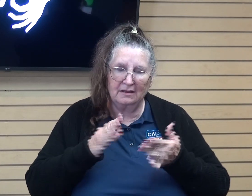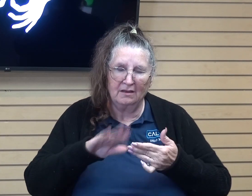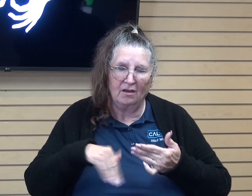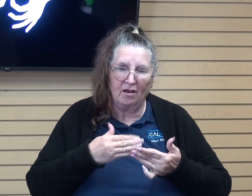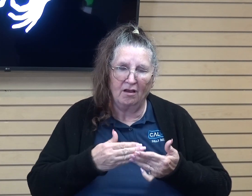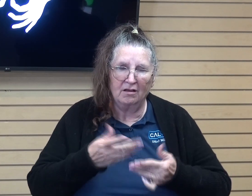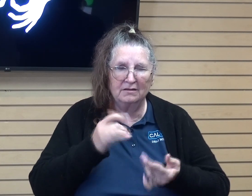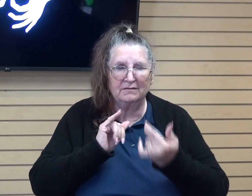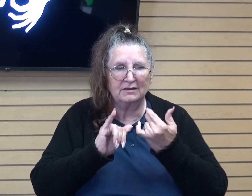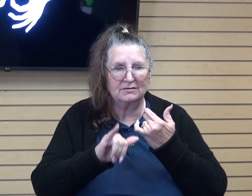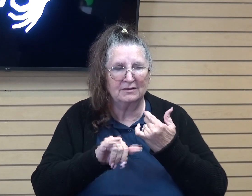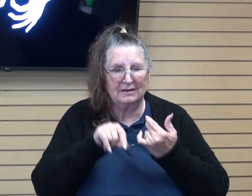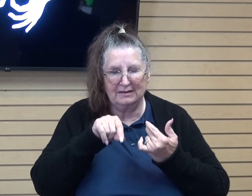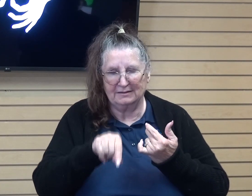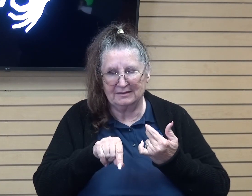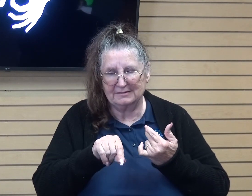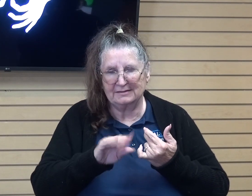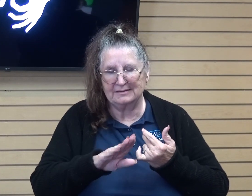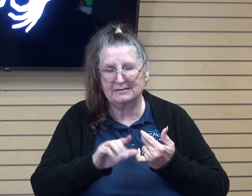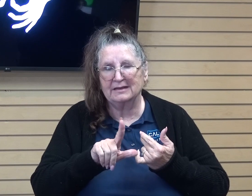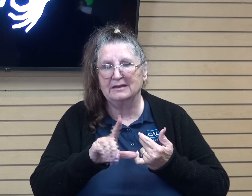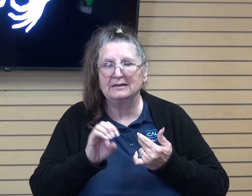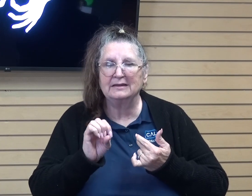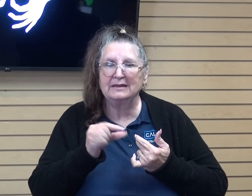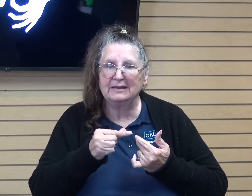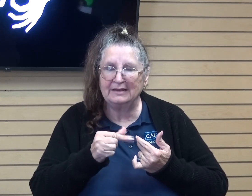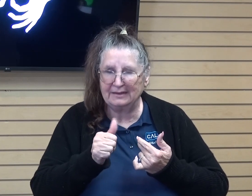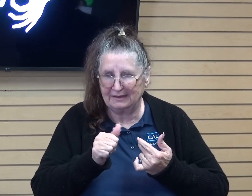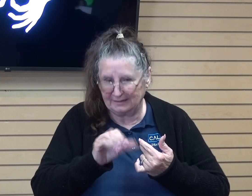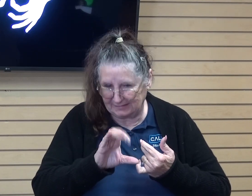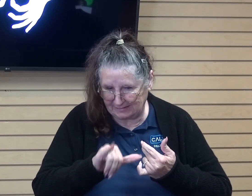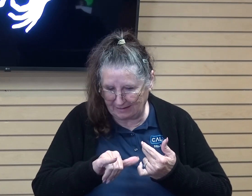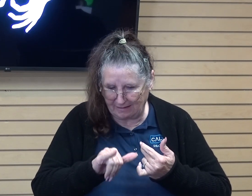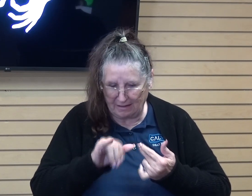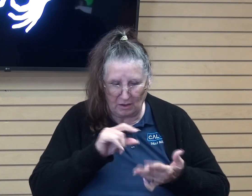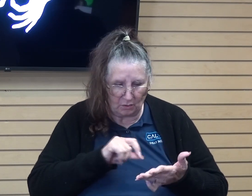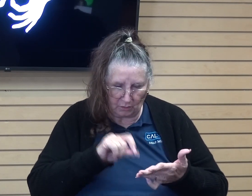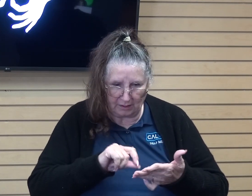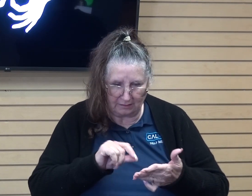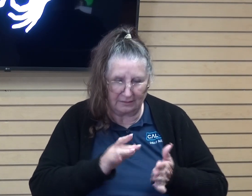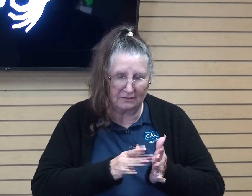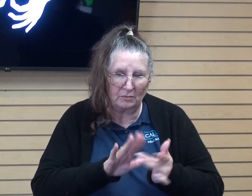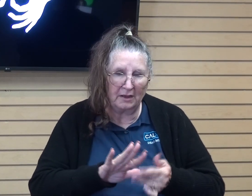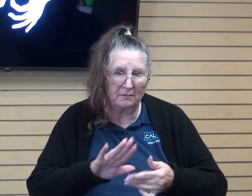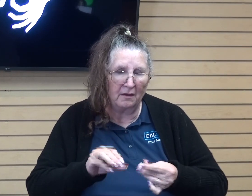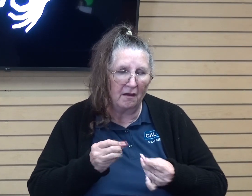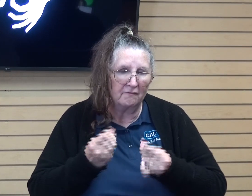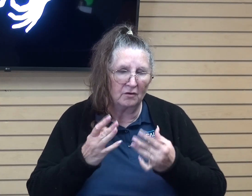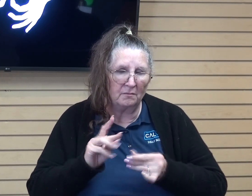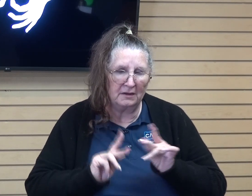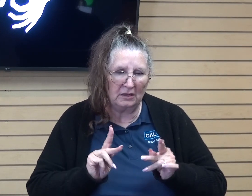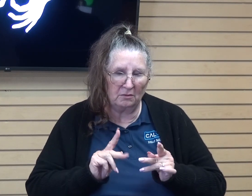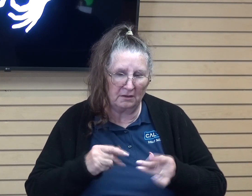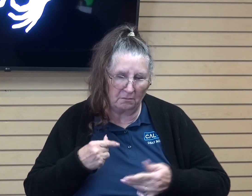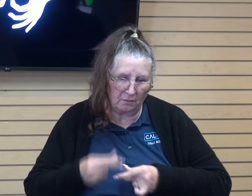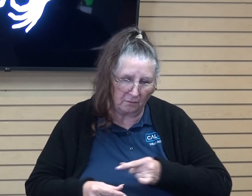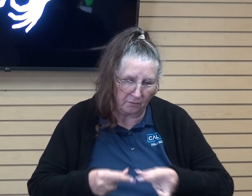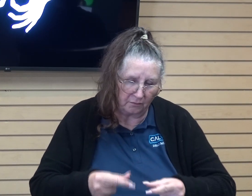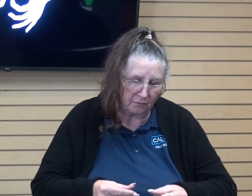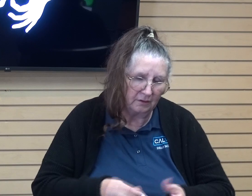eternity. This is his legacy written in the Bible for many generations to read. And so I just want to encourage